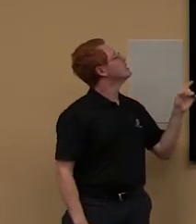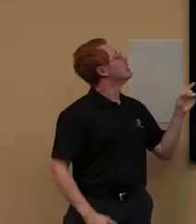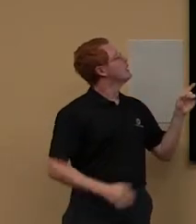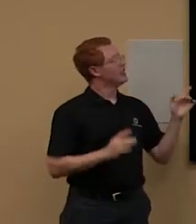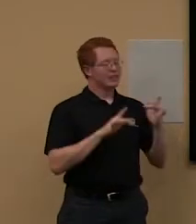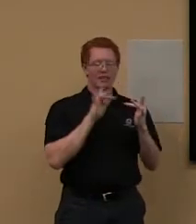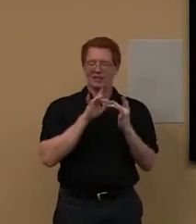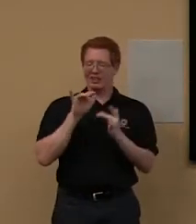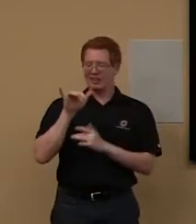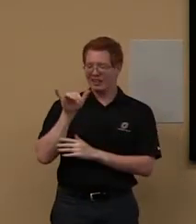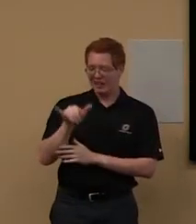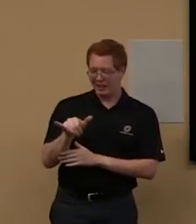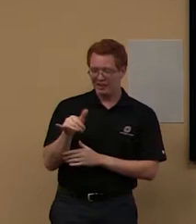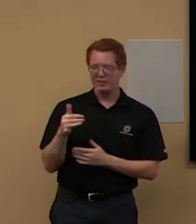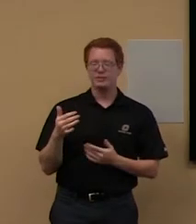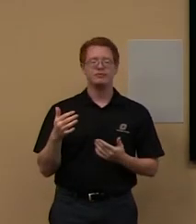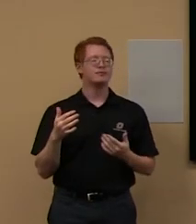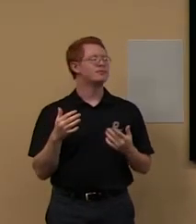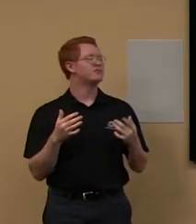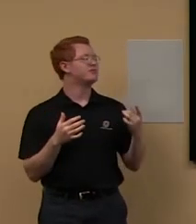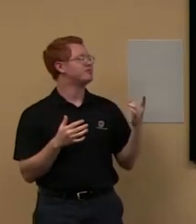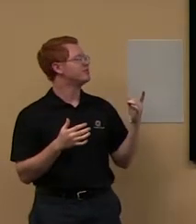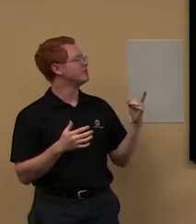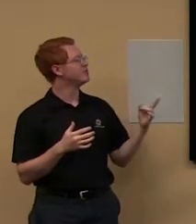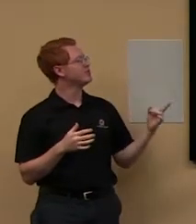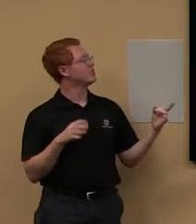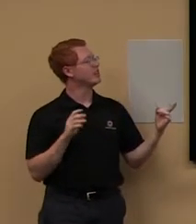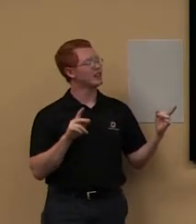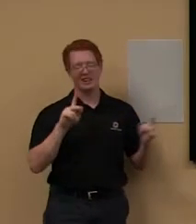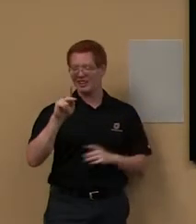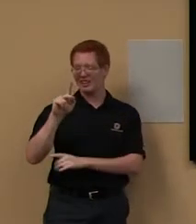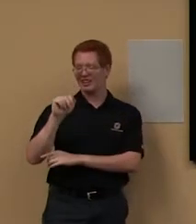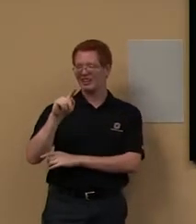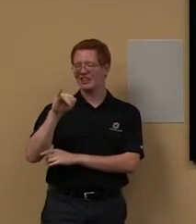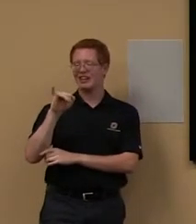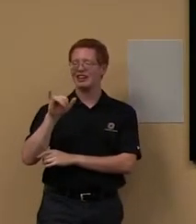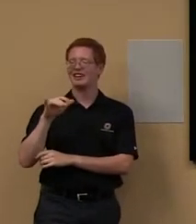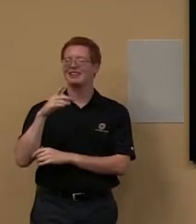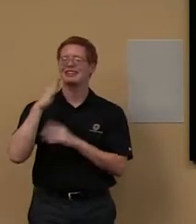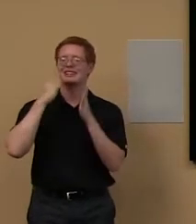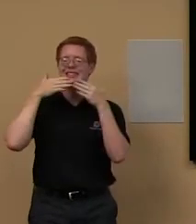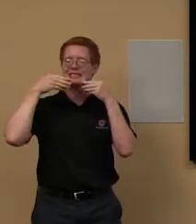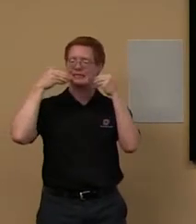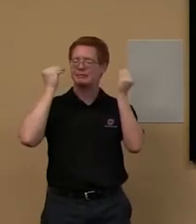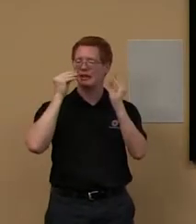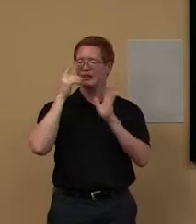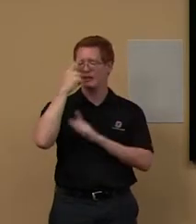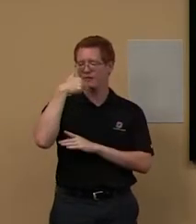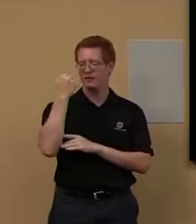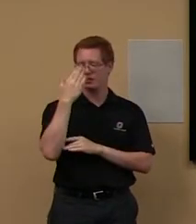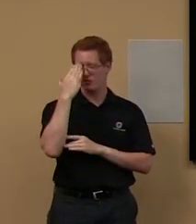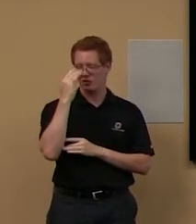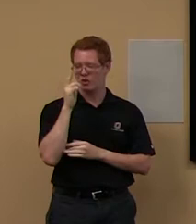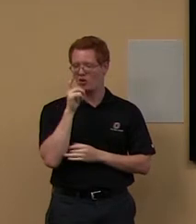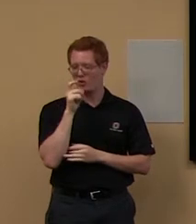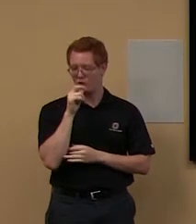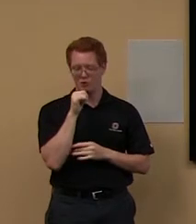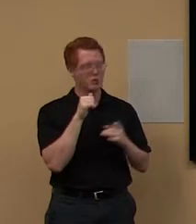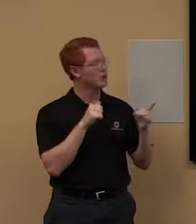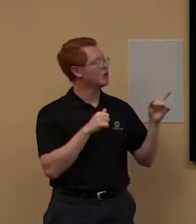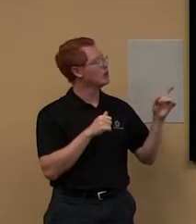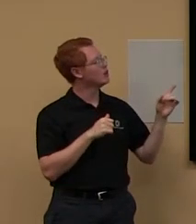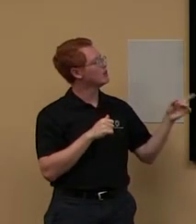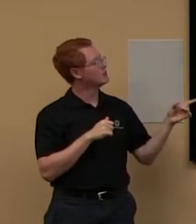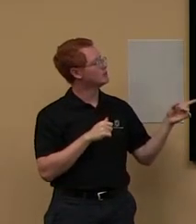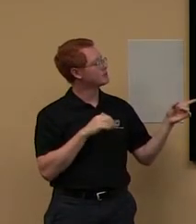on that. Um, and this gives you Katie's smiling face so you know what she looks like. Um, gives you a direct,